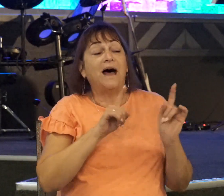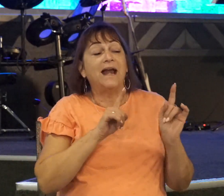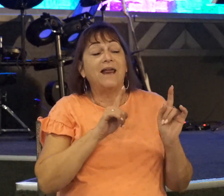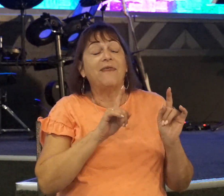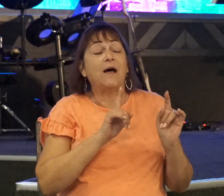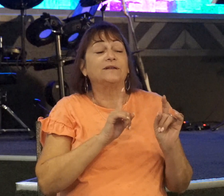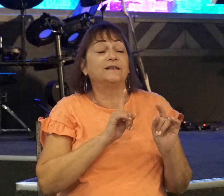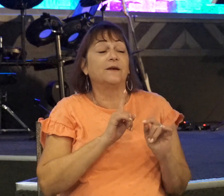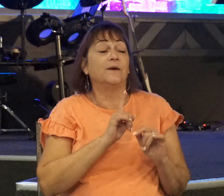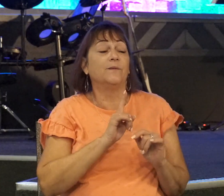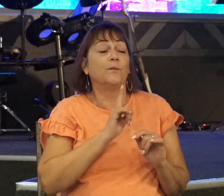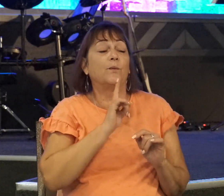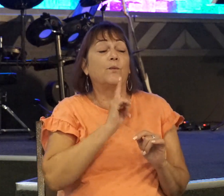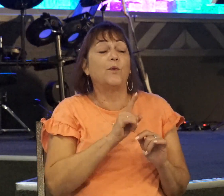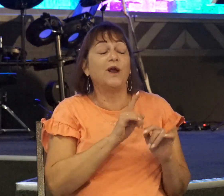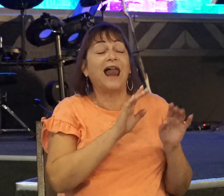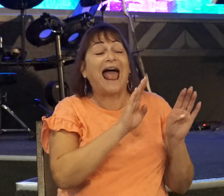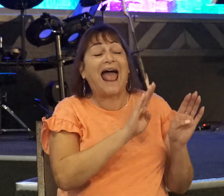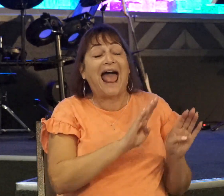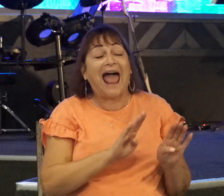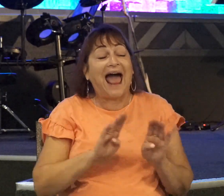disobedience to what he had been commanded.